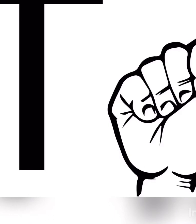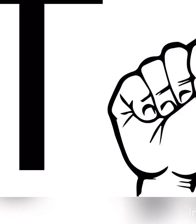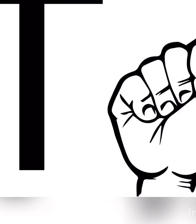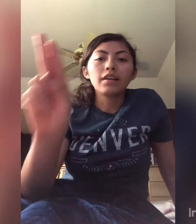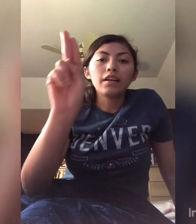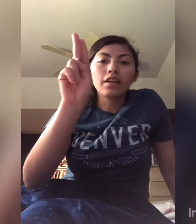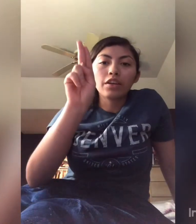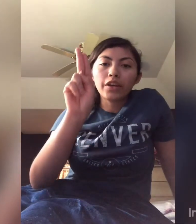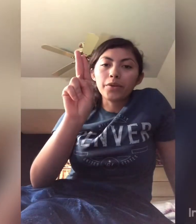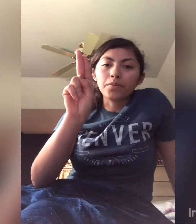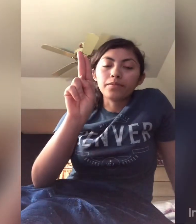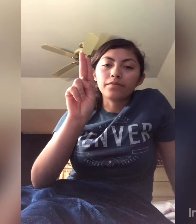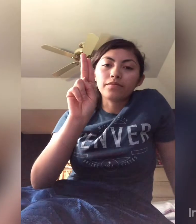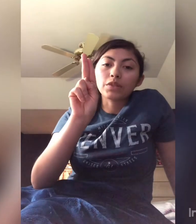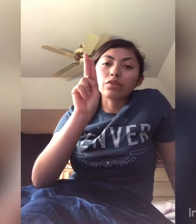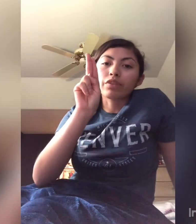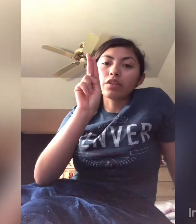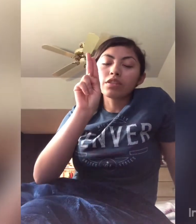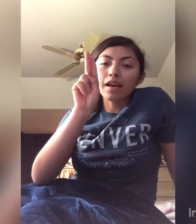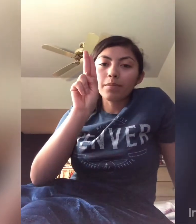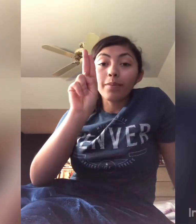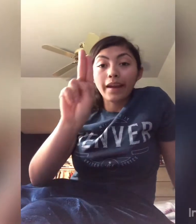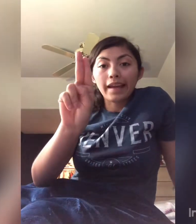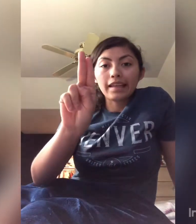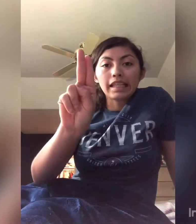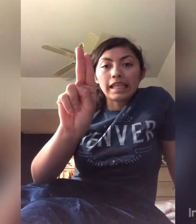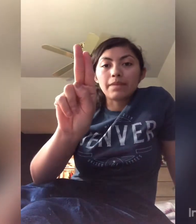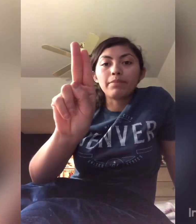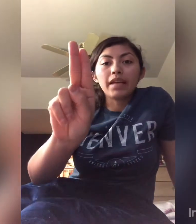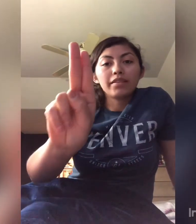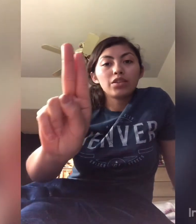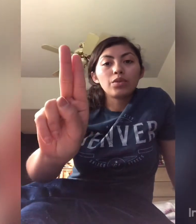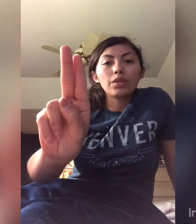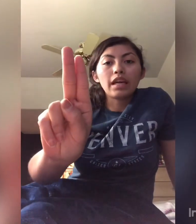T. U. Two fingers up and keep them together.